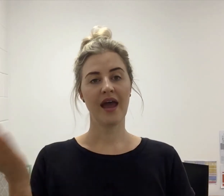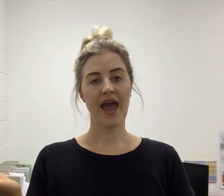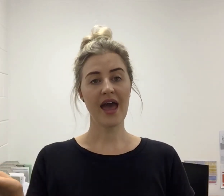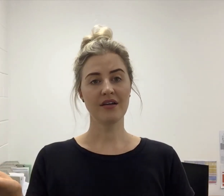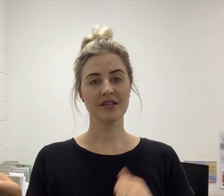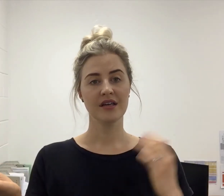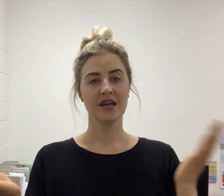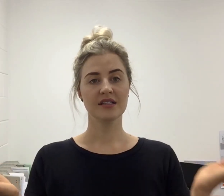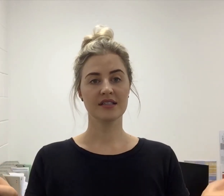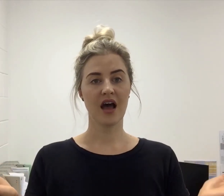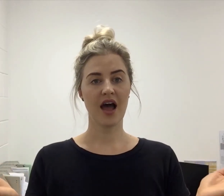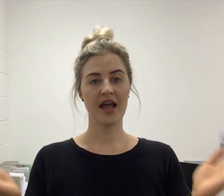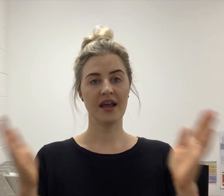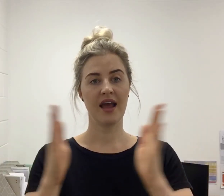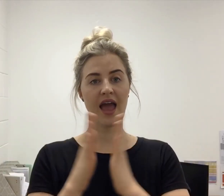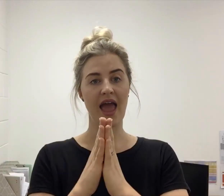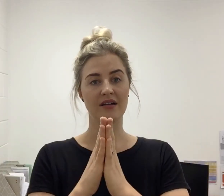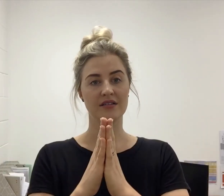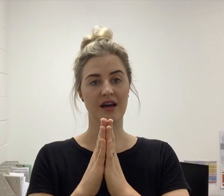Out, side, outside.